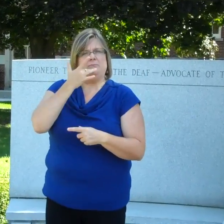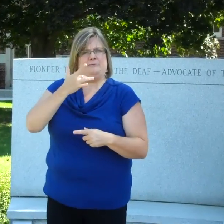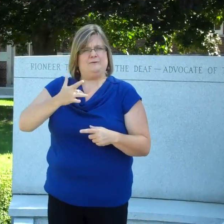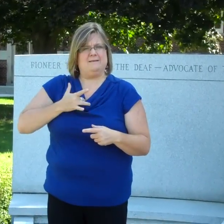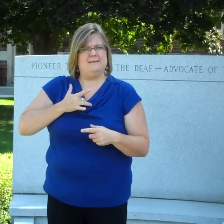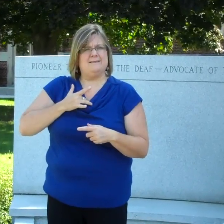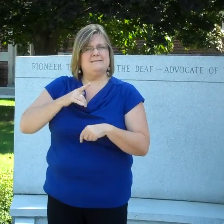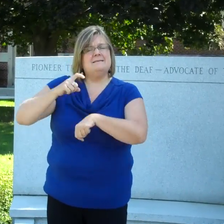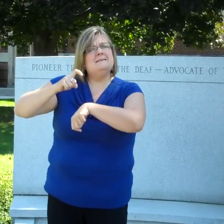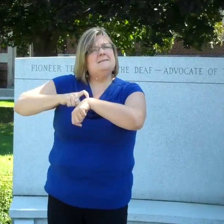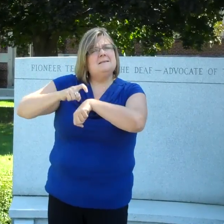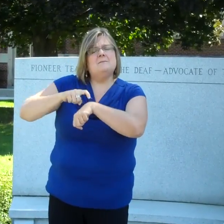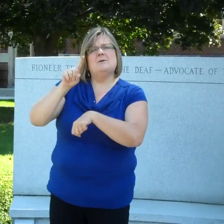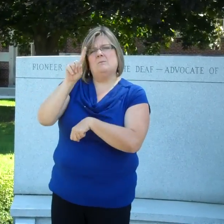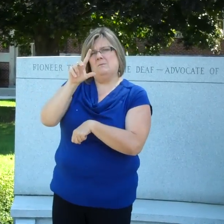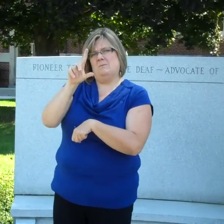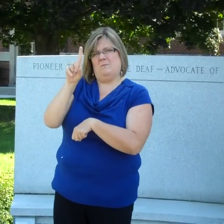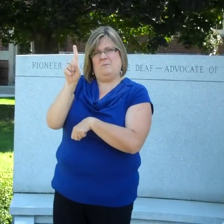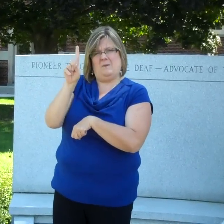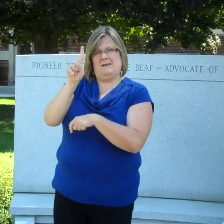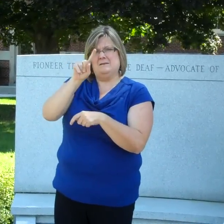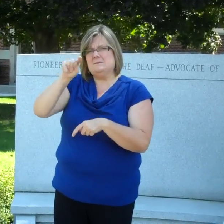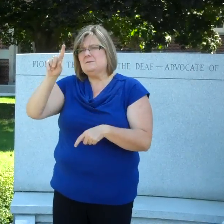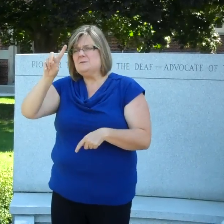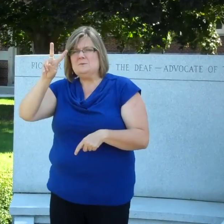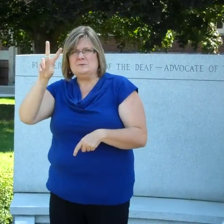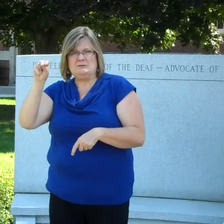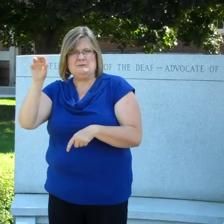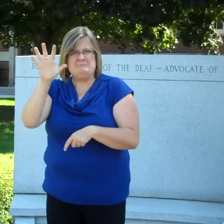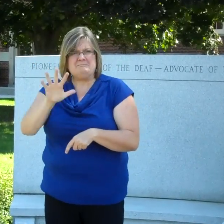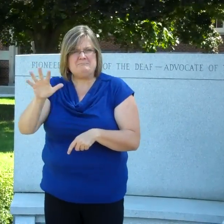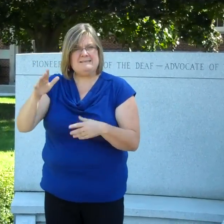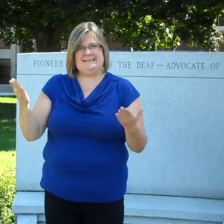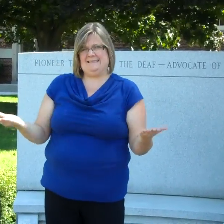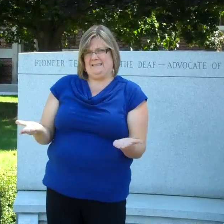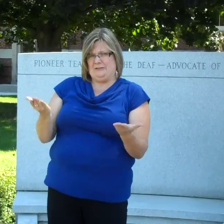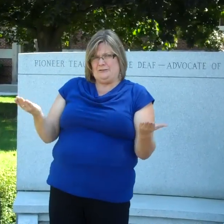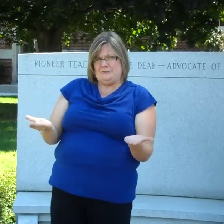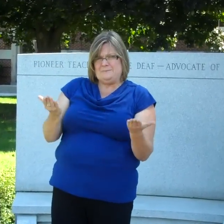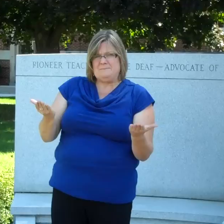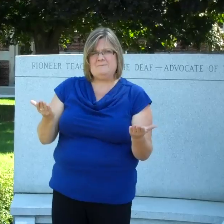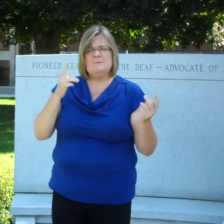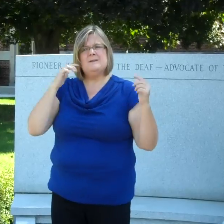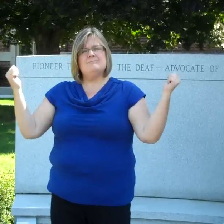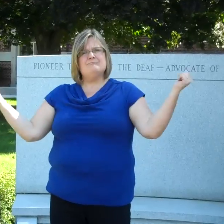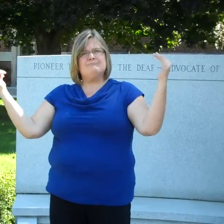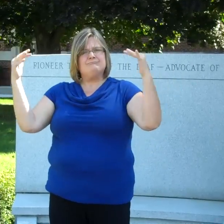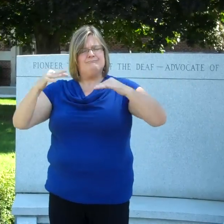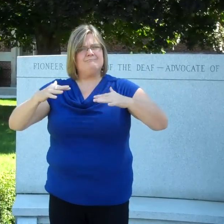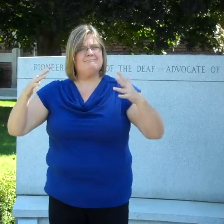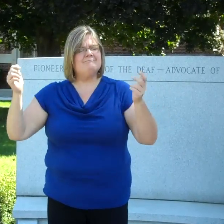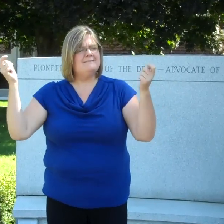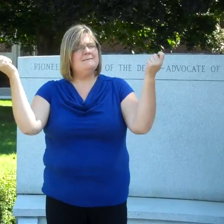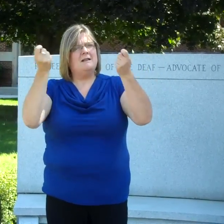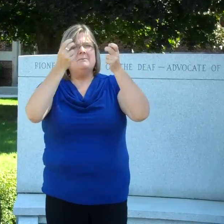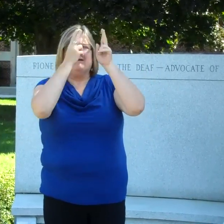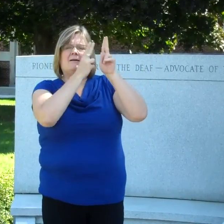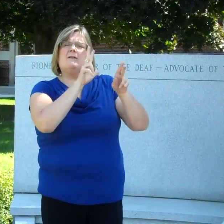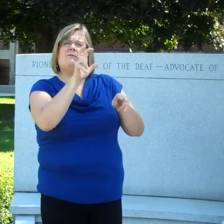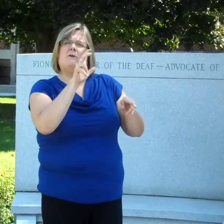300th birthday. The event starts at 1 o'clock and goes to 2.30, and it's going to be held here, and inviting the public to come